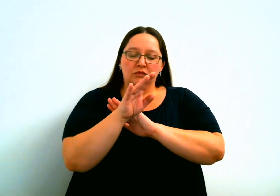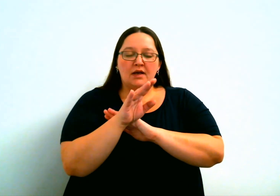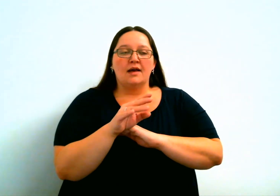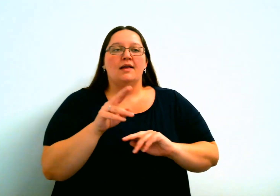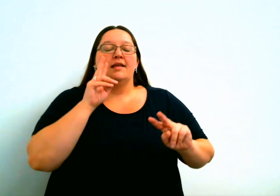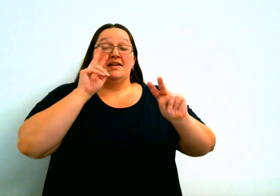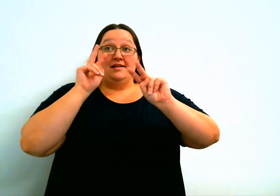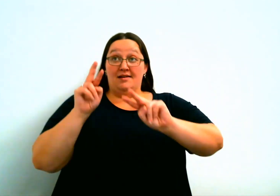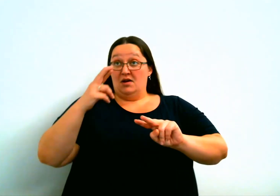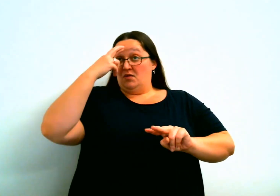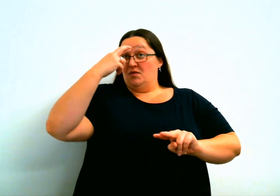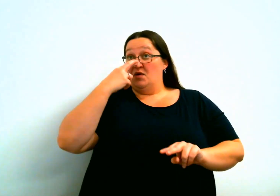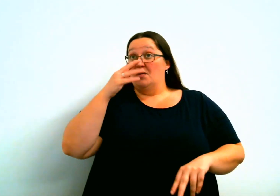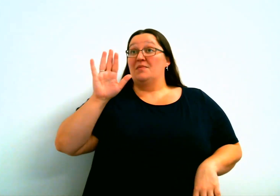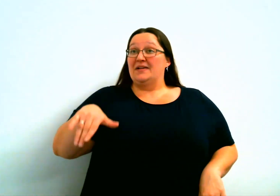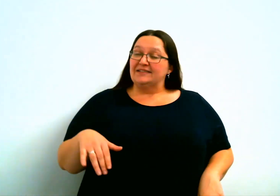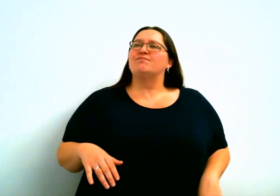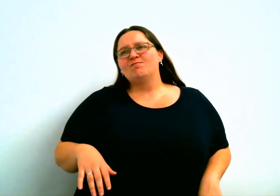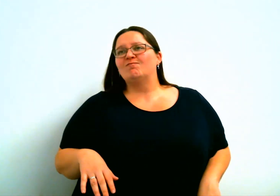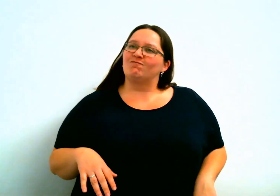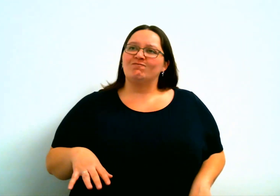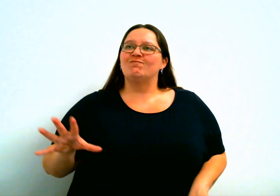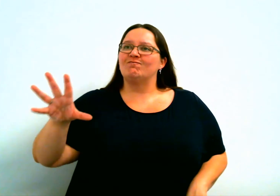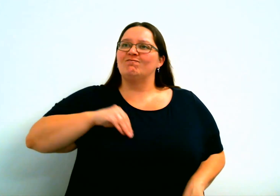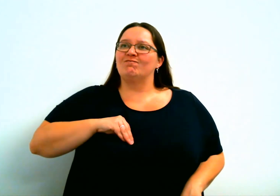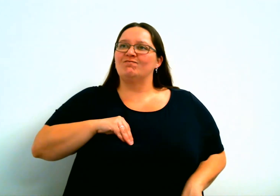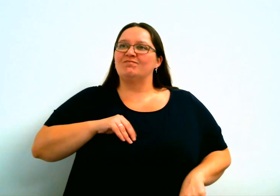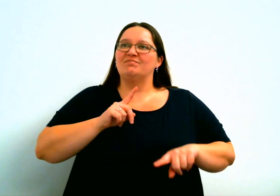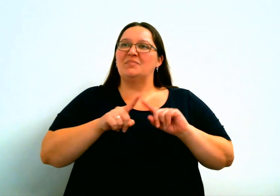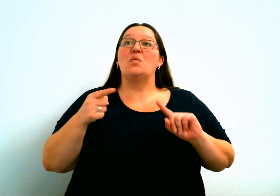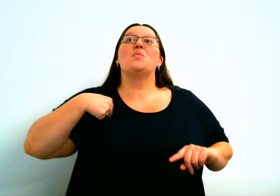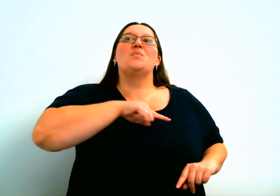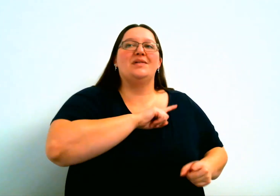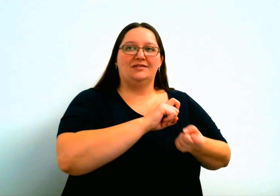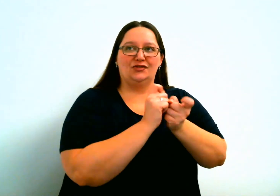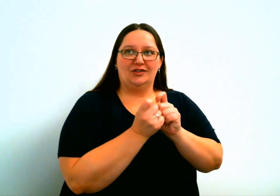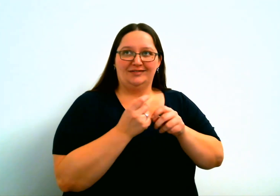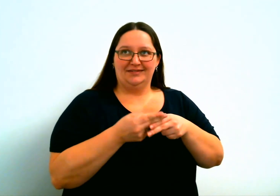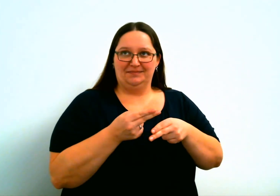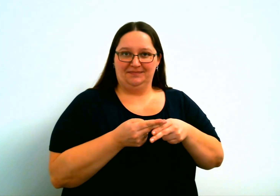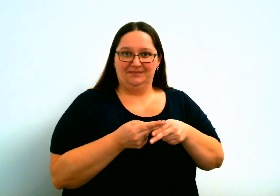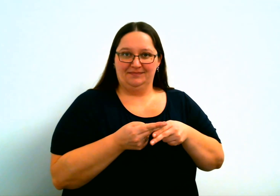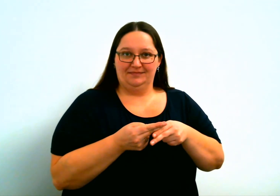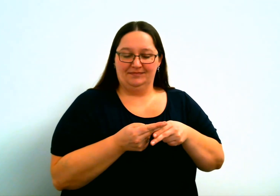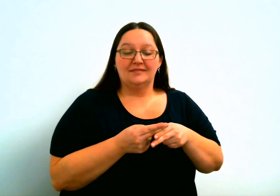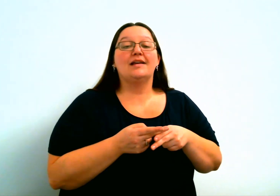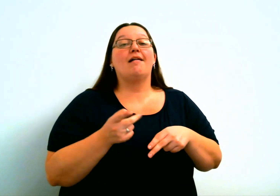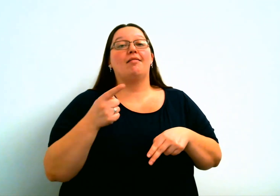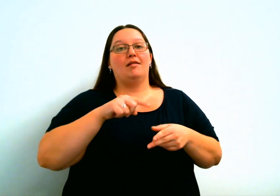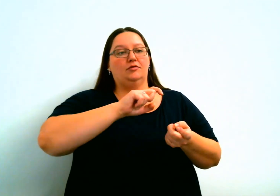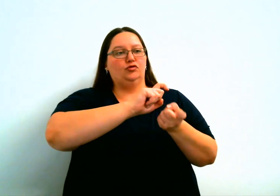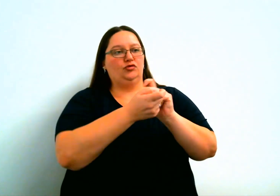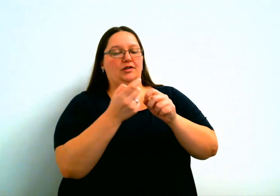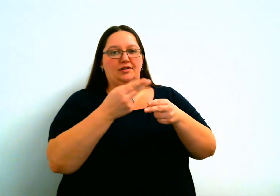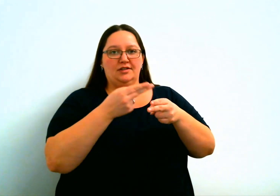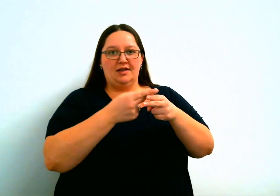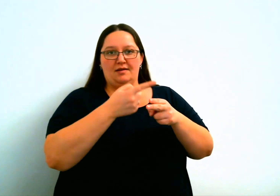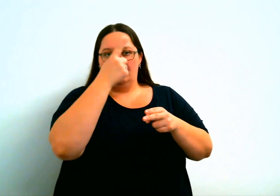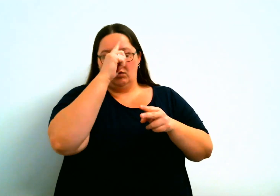English developed and they looked at the Roman names and they accepted some, however, they changed the names